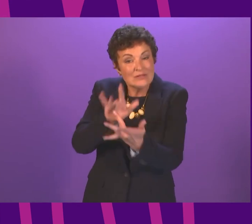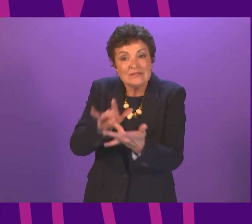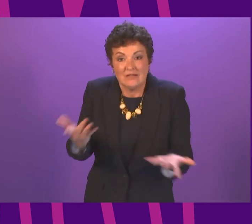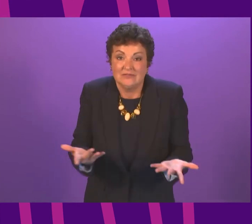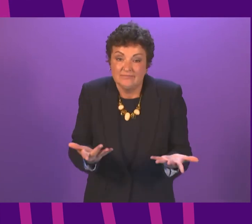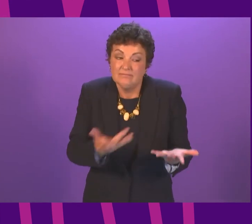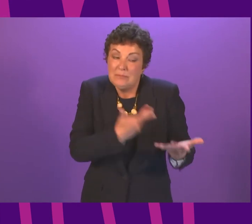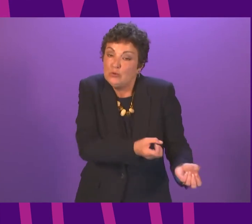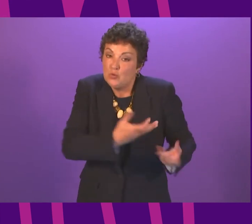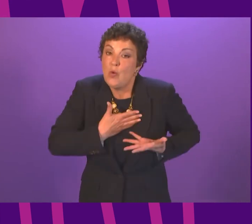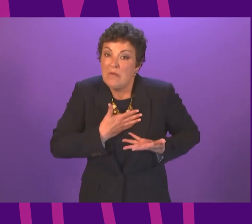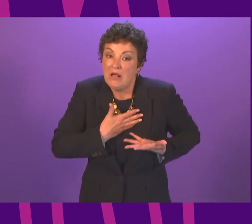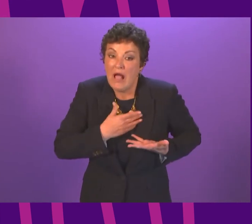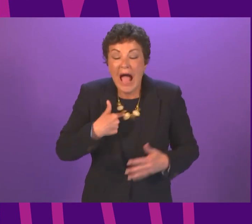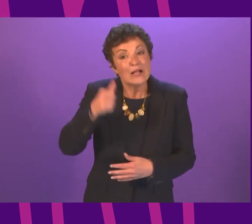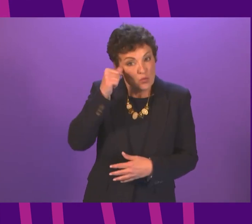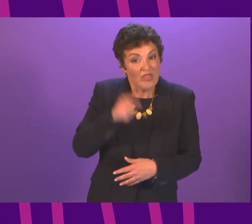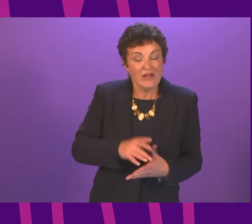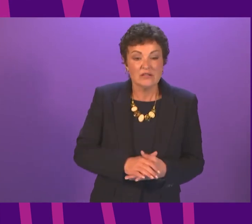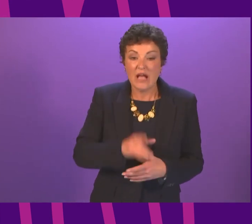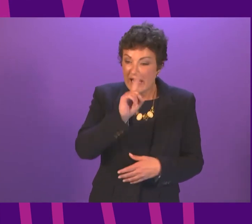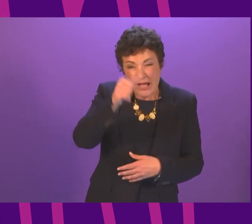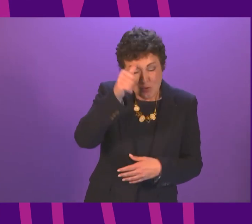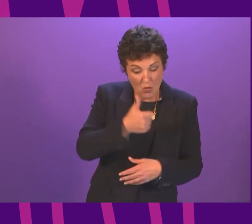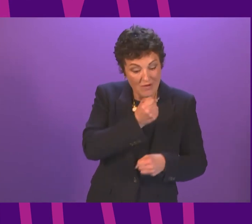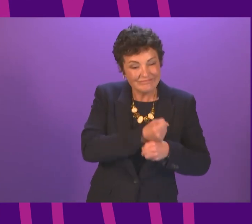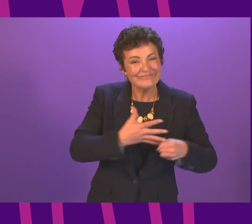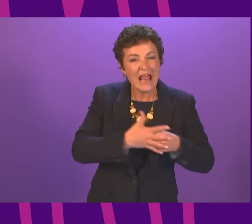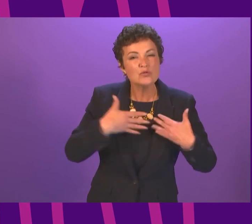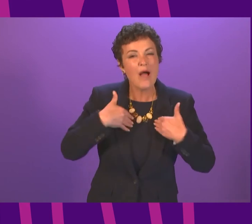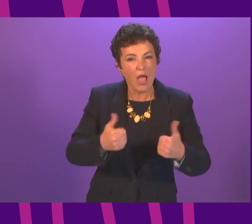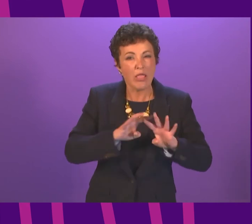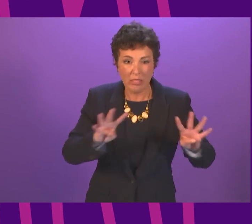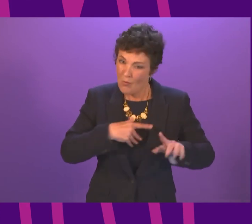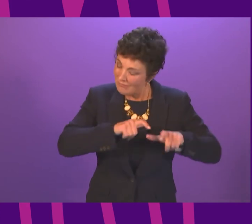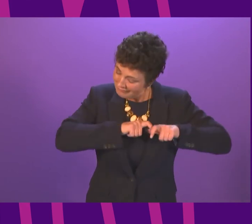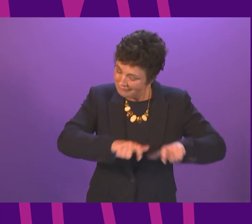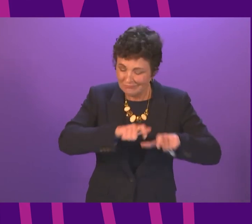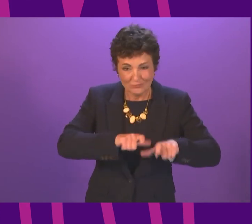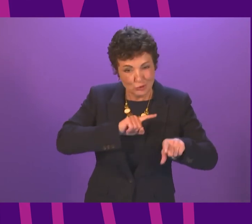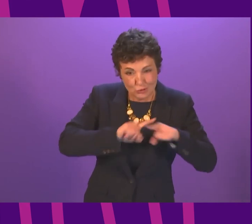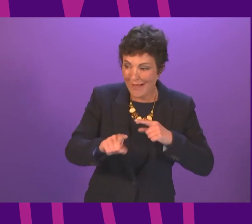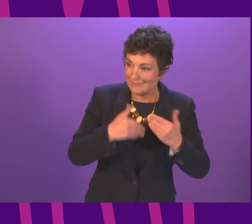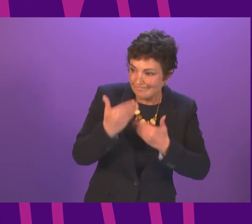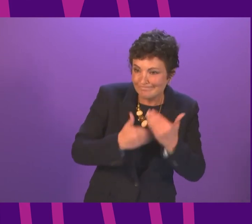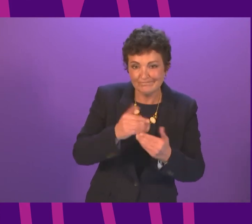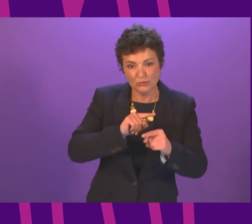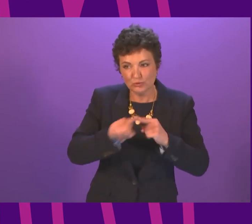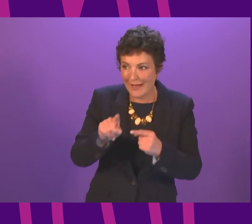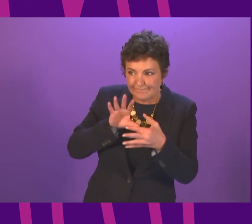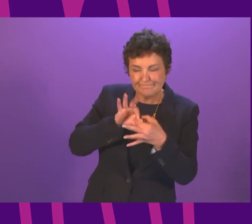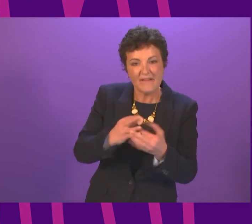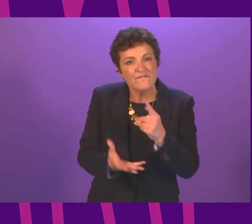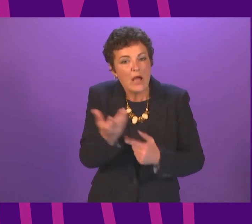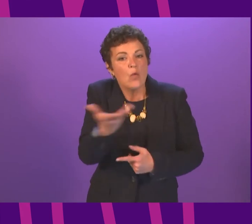contact them. I know that Greater Glasgow and Clyde will continue to take all reasonable and appropriate steps to locate